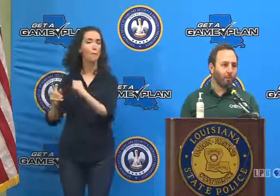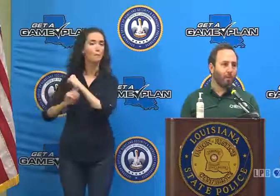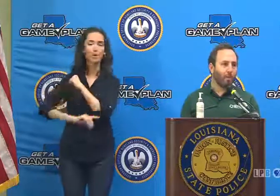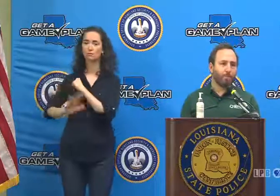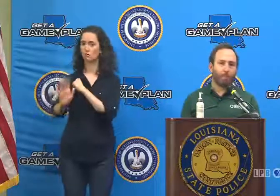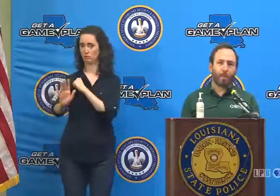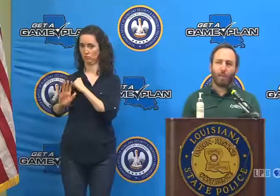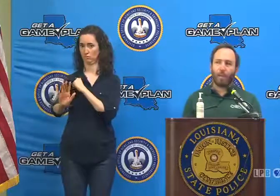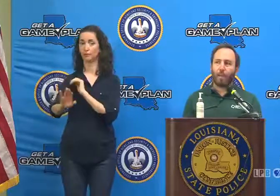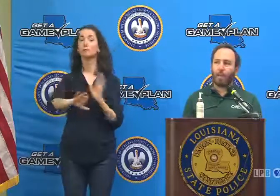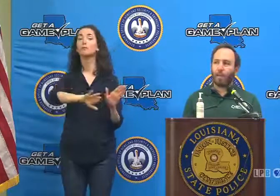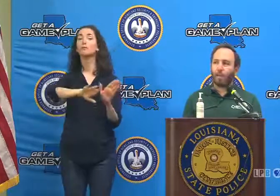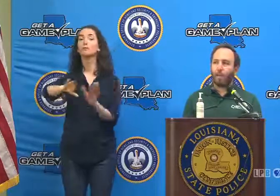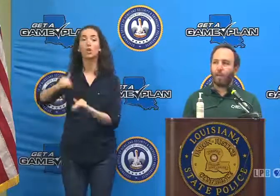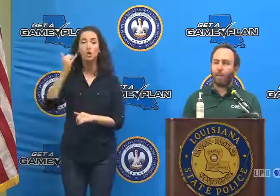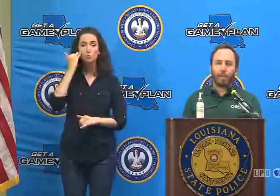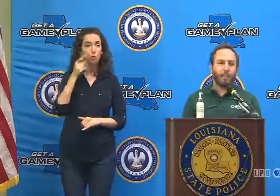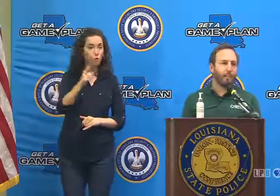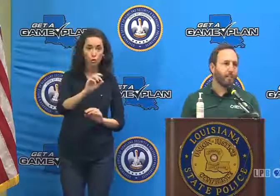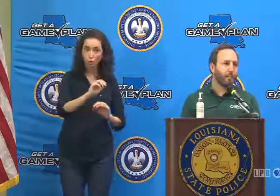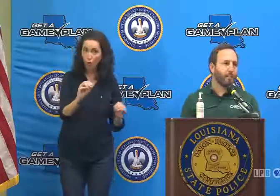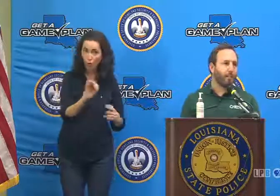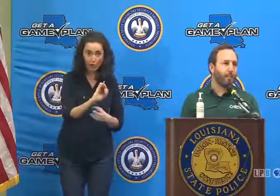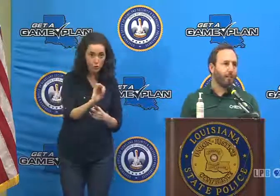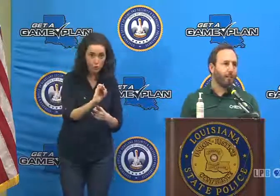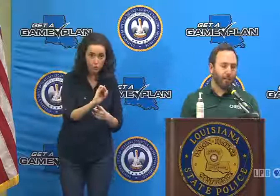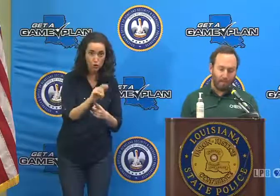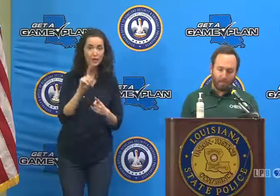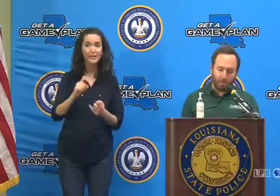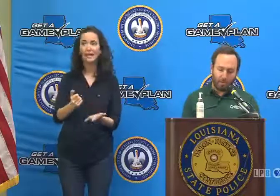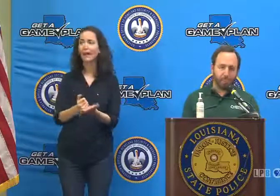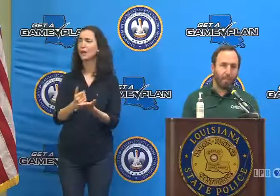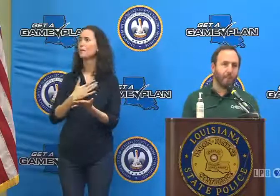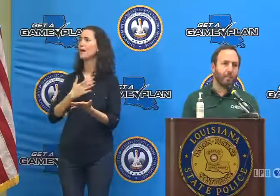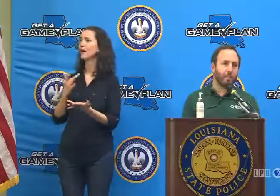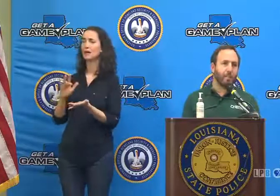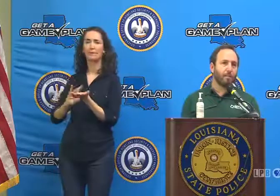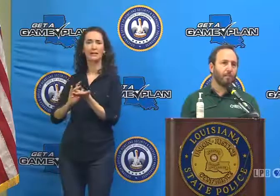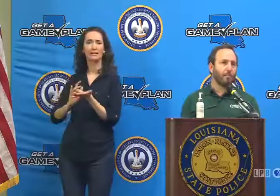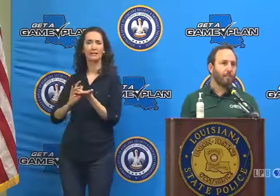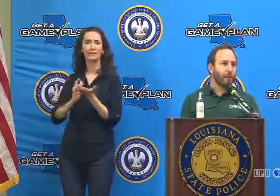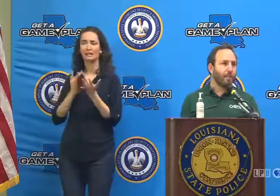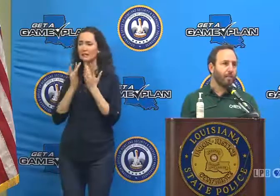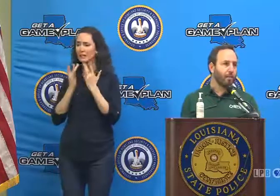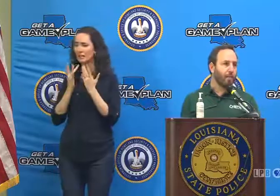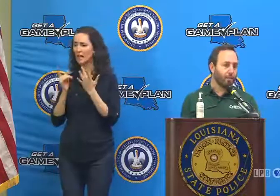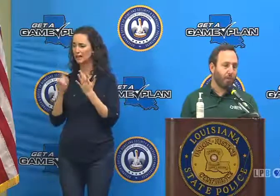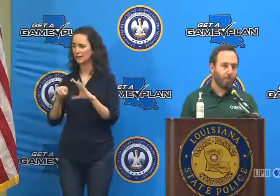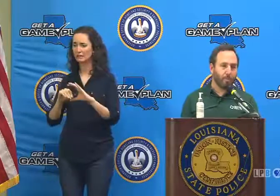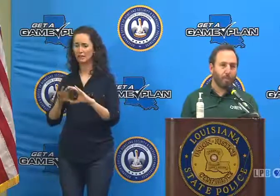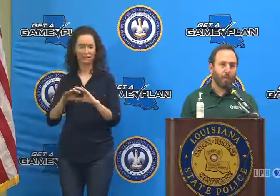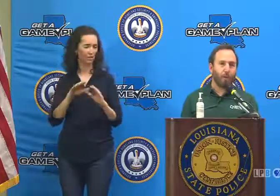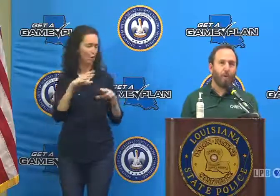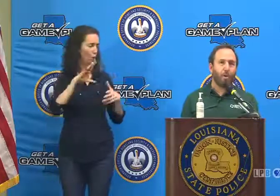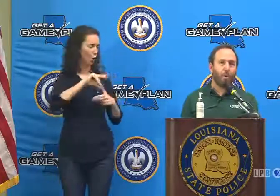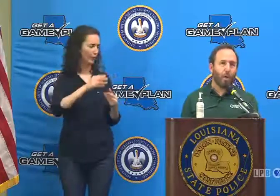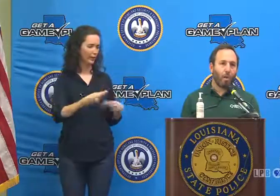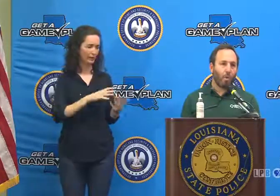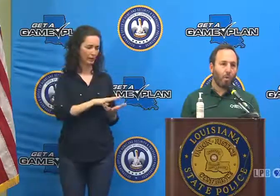uninsured and need assistance refilling prescription medicines related to the storm,